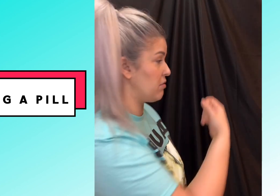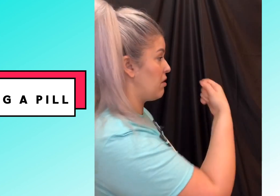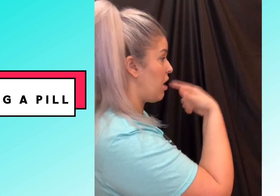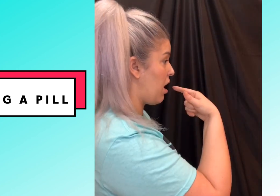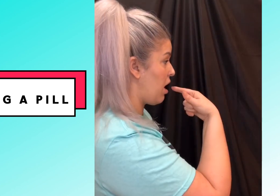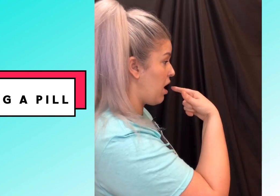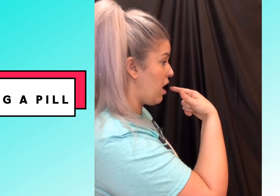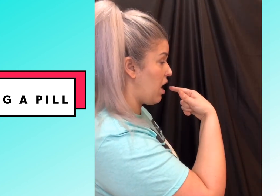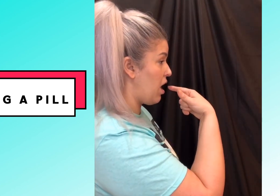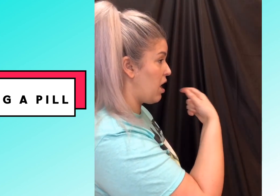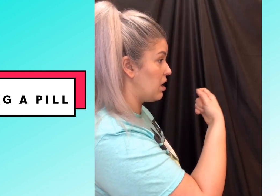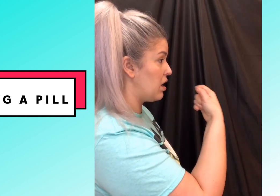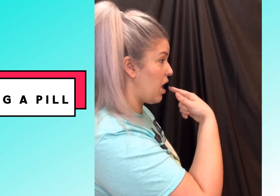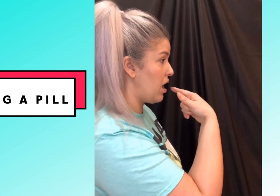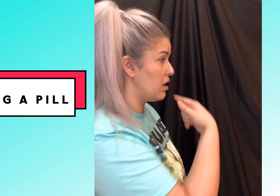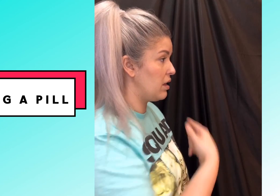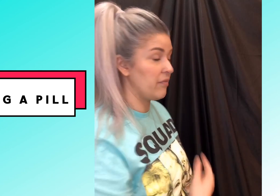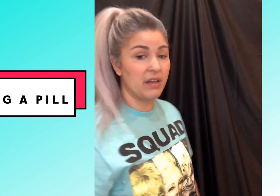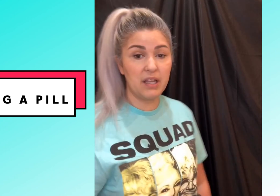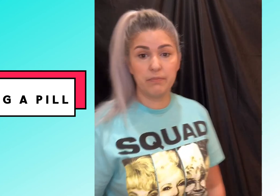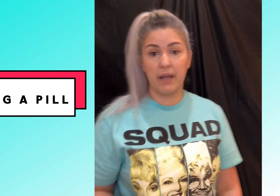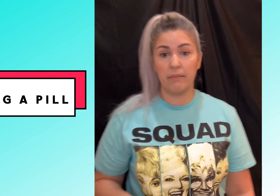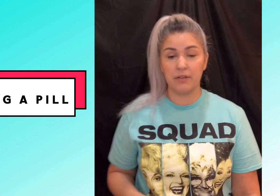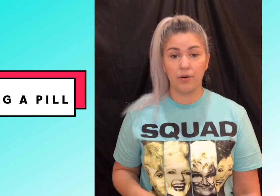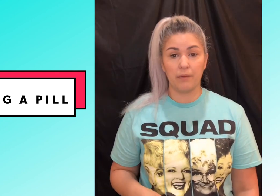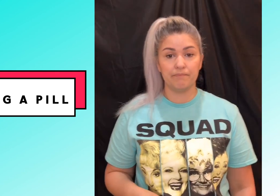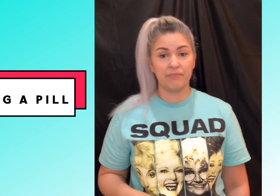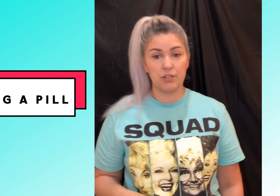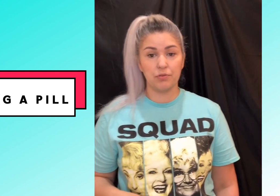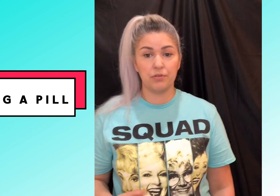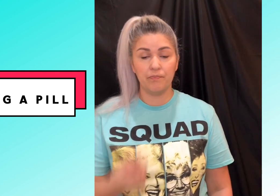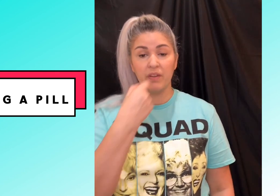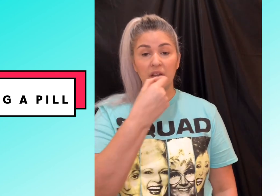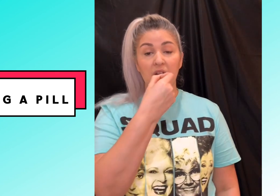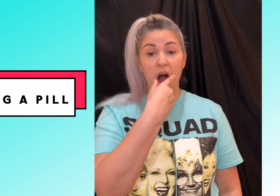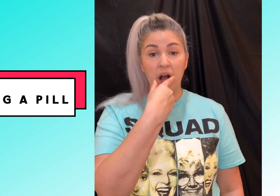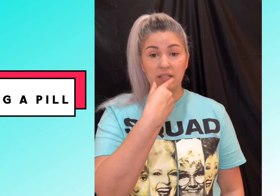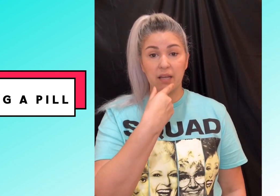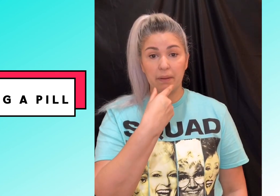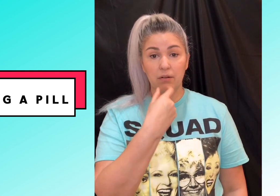I've got kids banging on my door that's rude take a pill